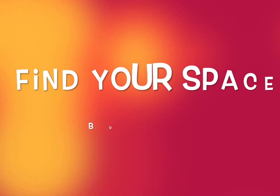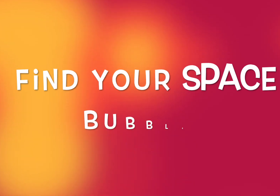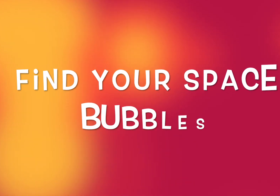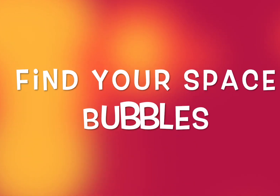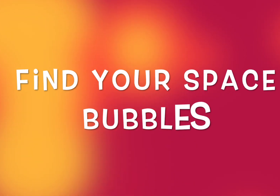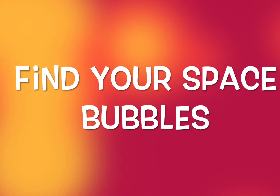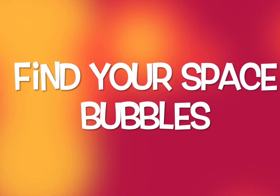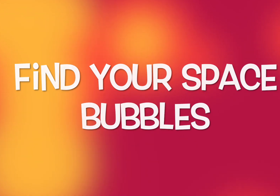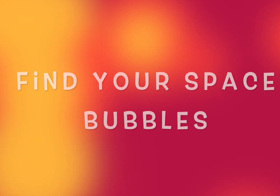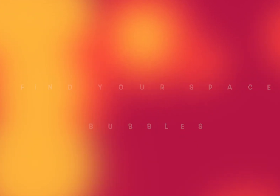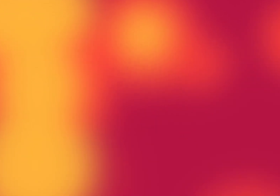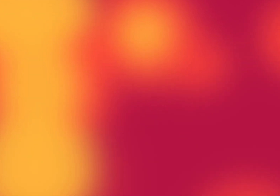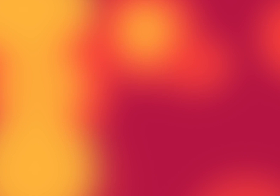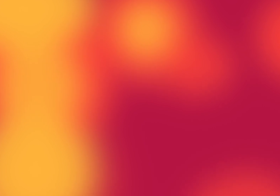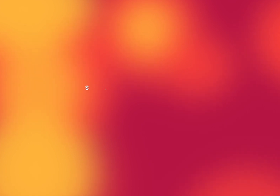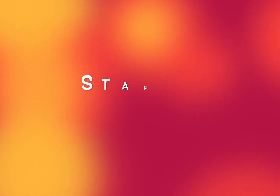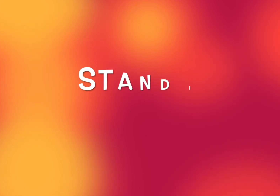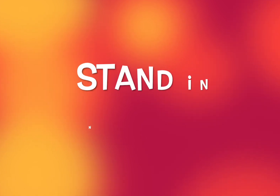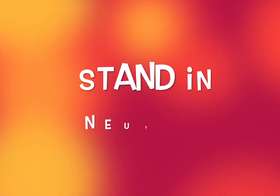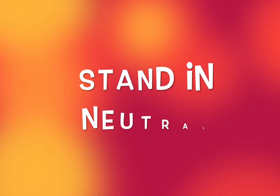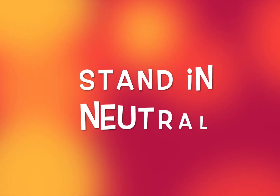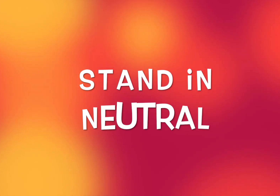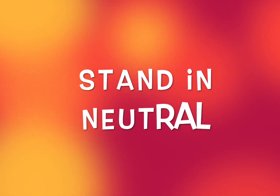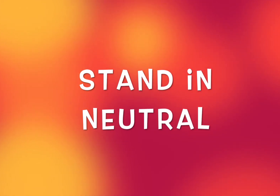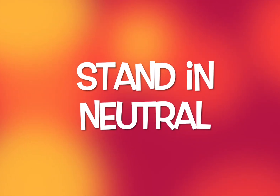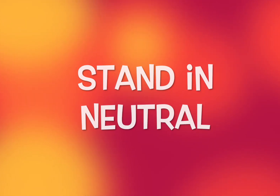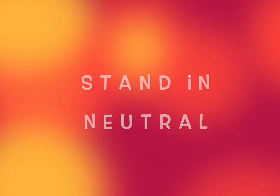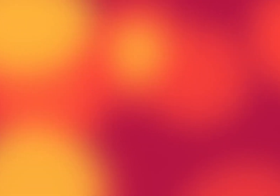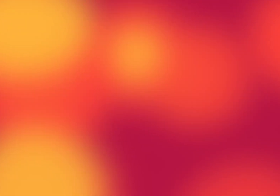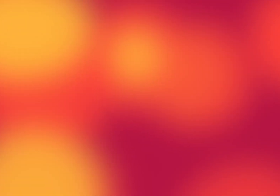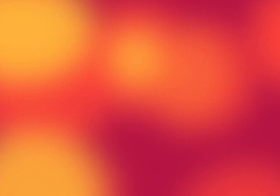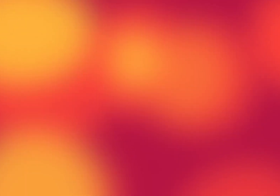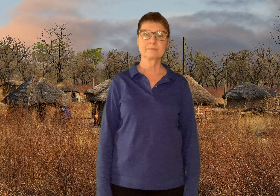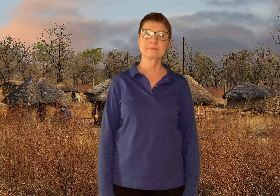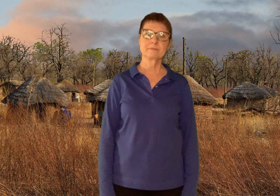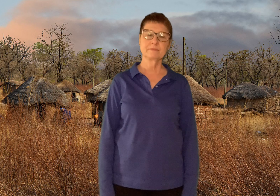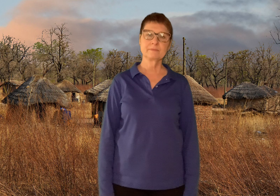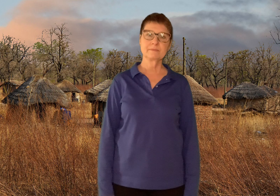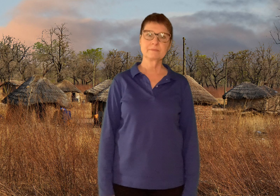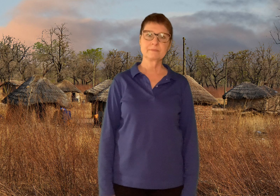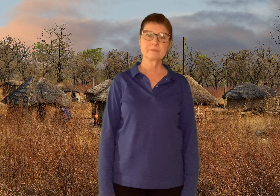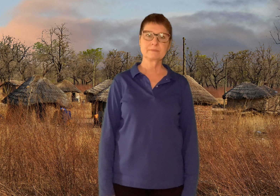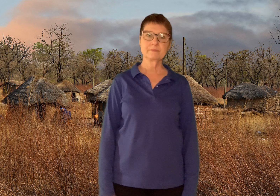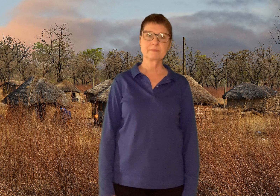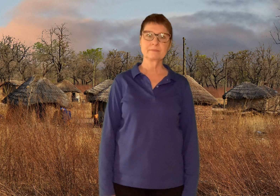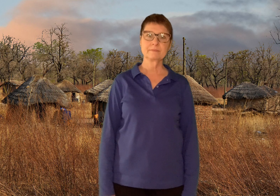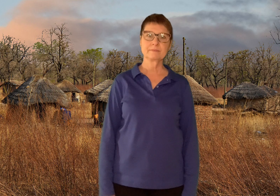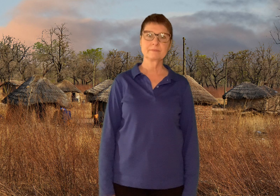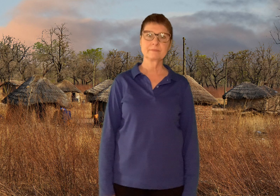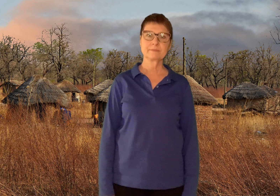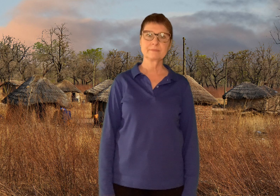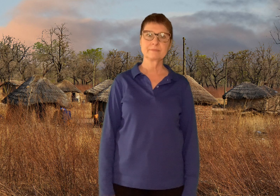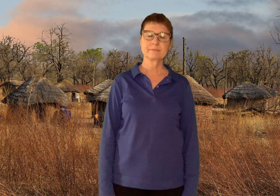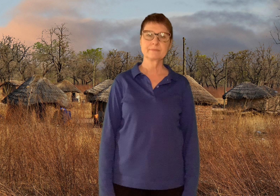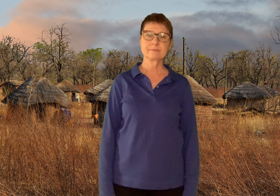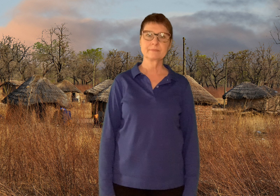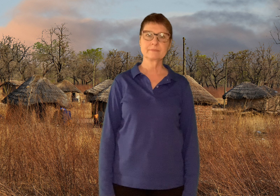Find your space bubbles. Then, stand in neutral. Finally, we are going to act